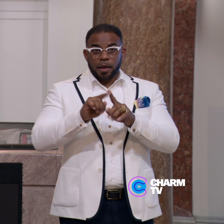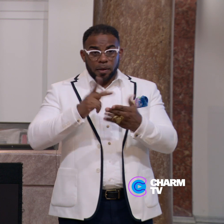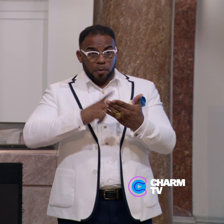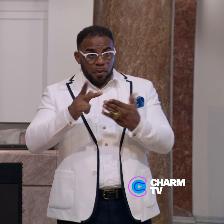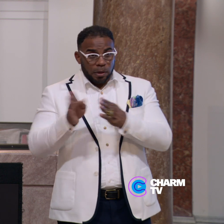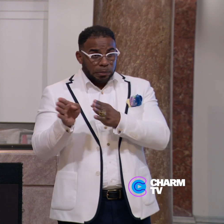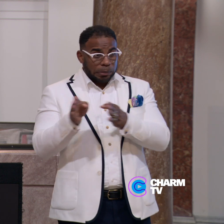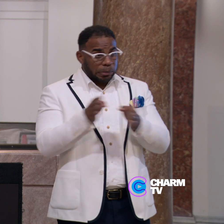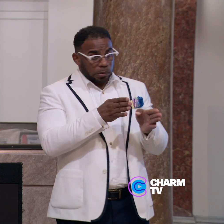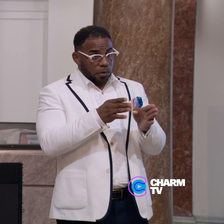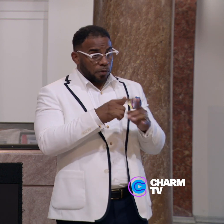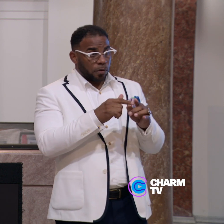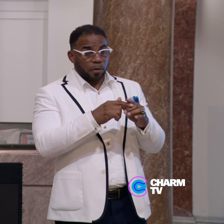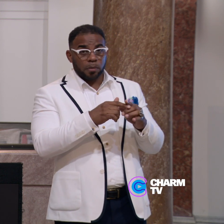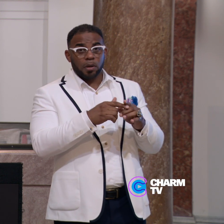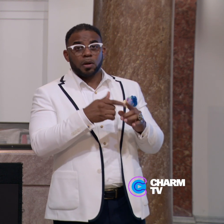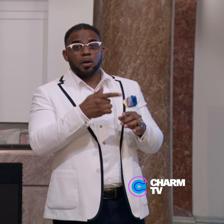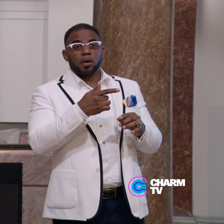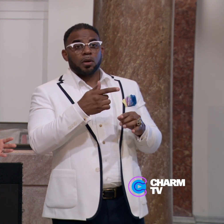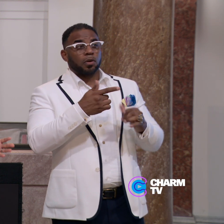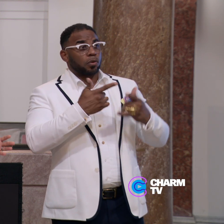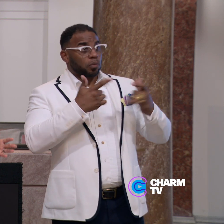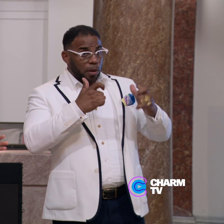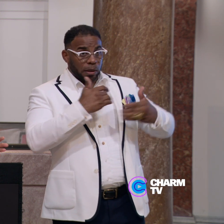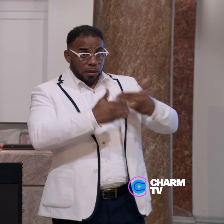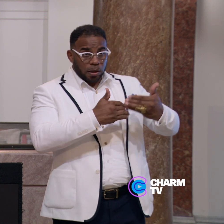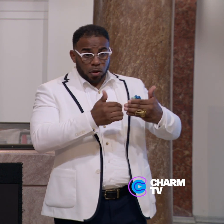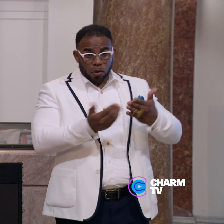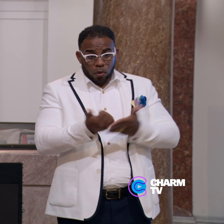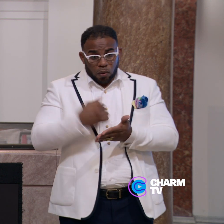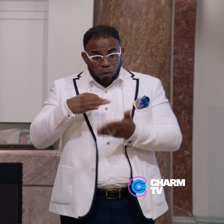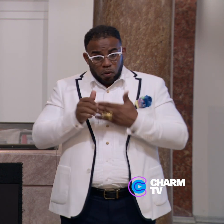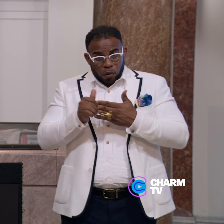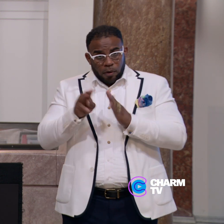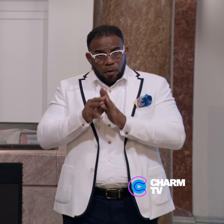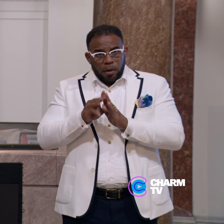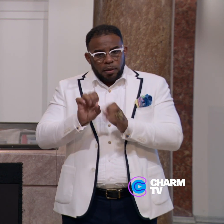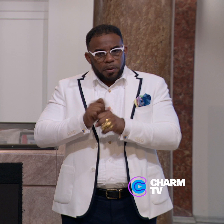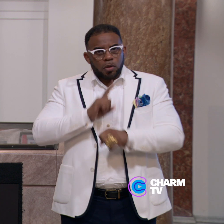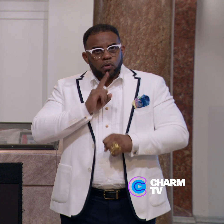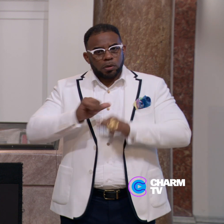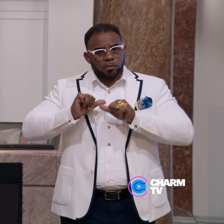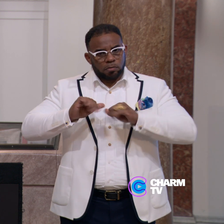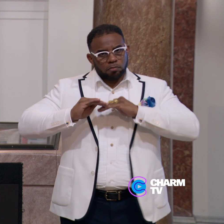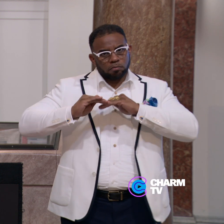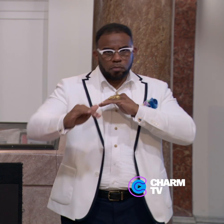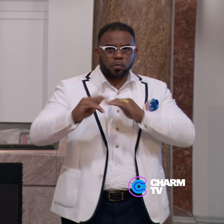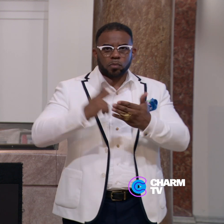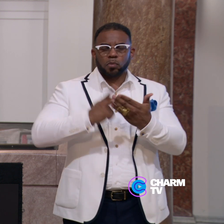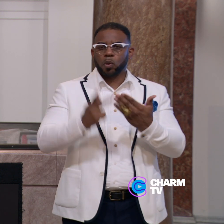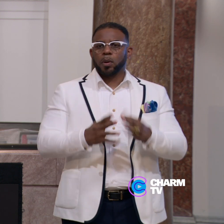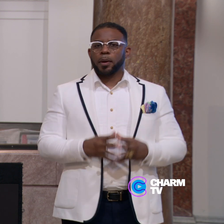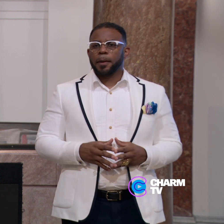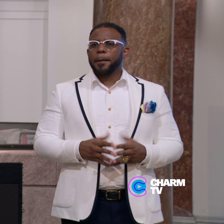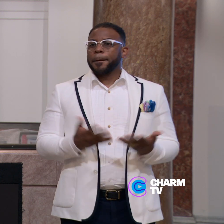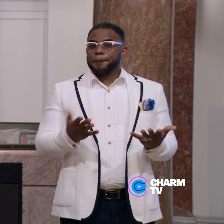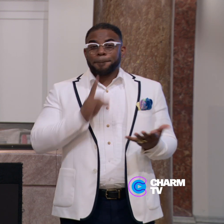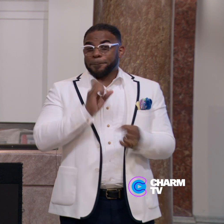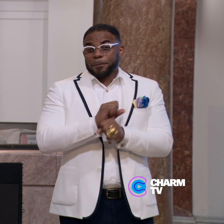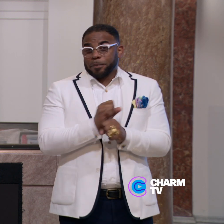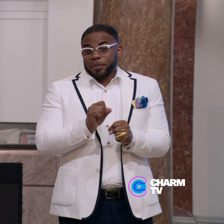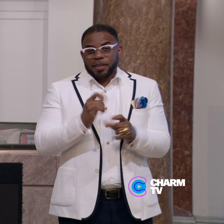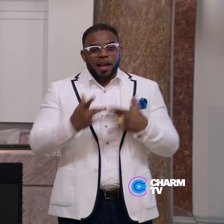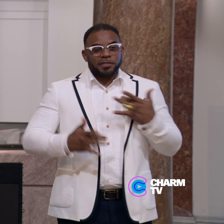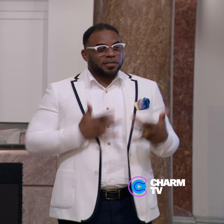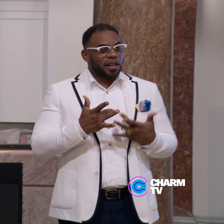program shifts from a grant based model to a revenue driven model that ensures sustainability of the program. So it's really